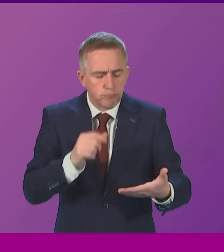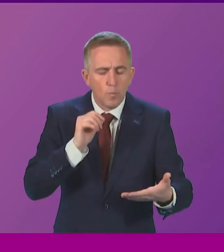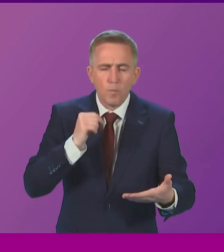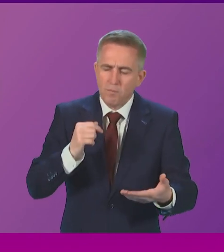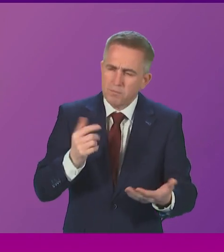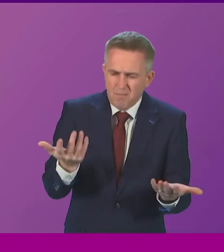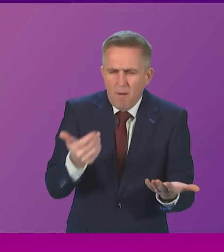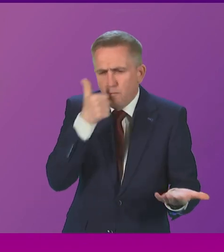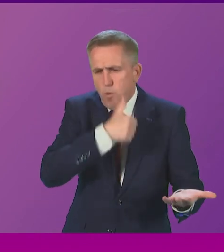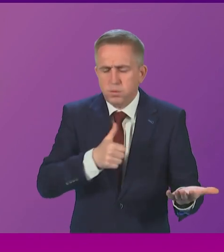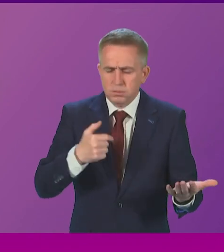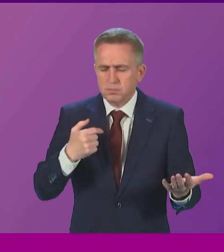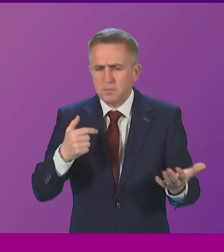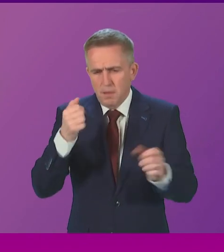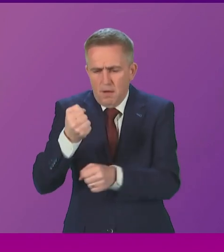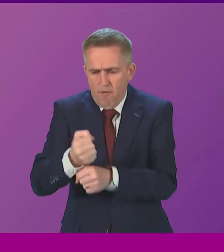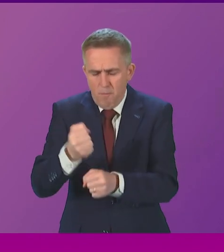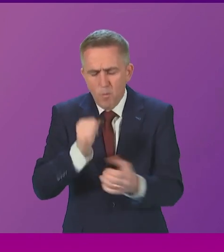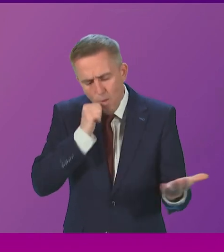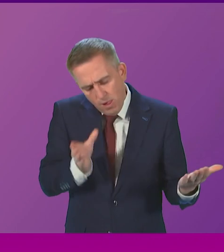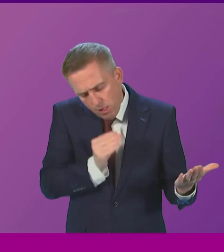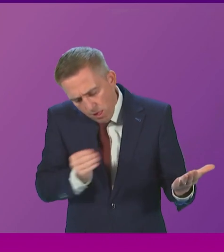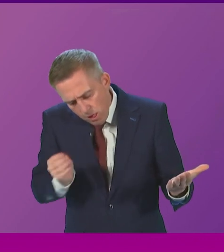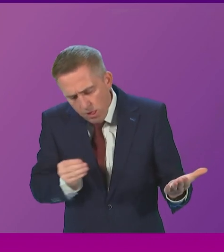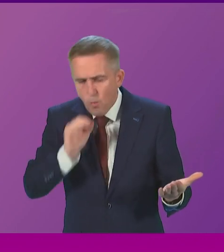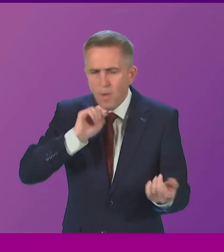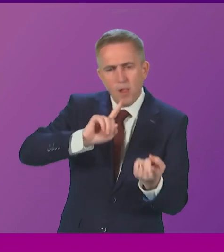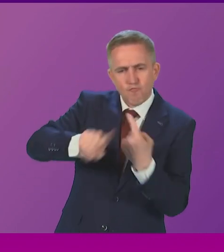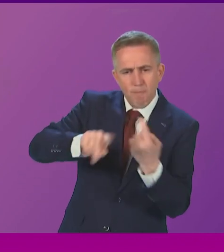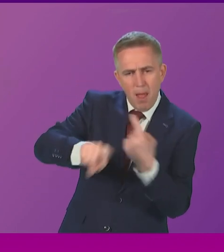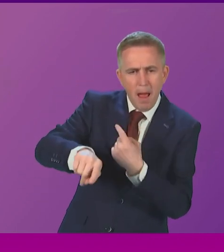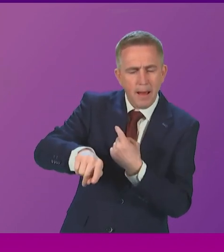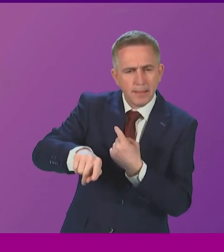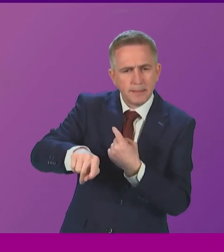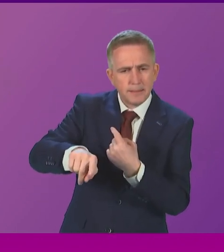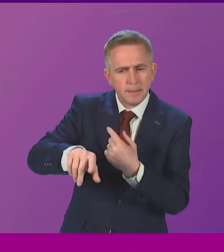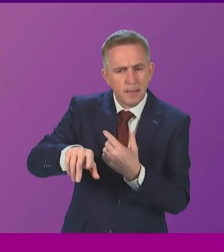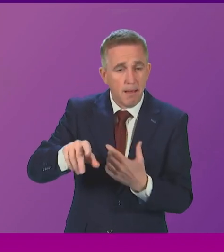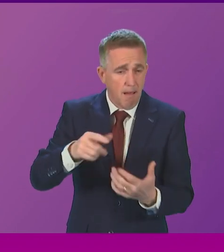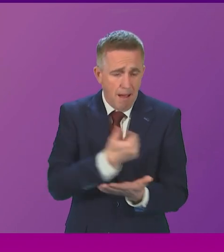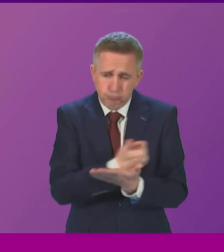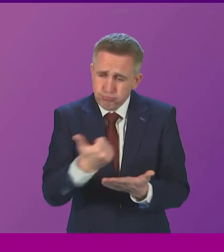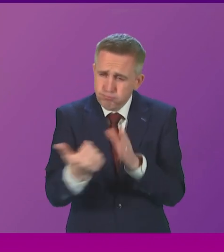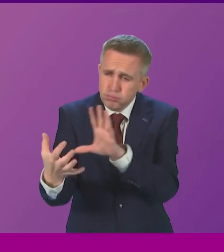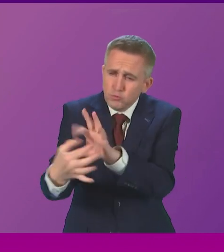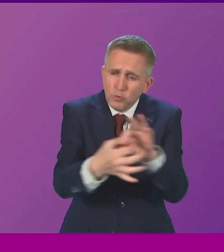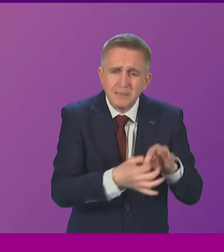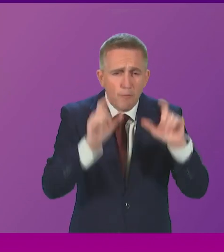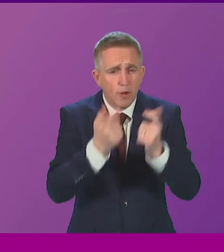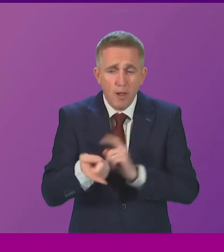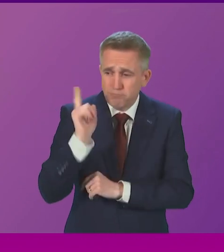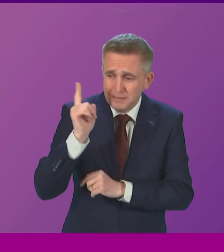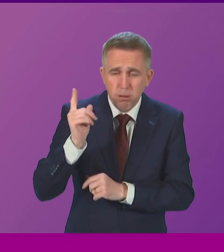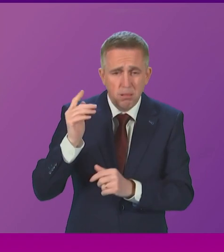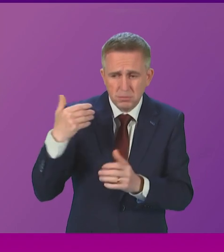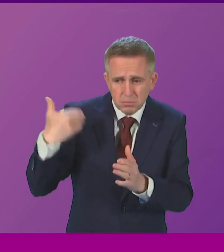as you would expect of the Government reply to that, but what I can say is that have been in very close contact with college principals over the last period